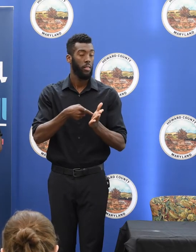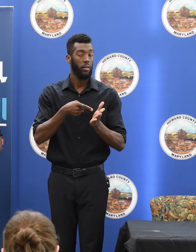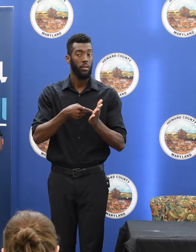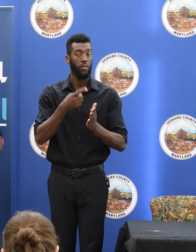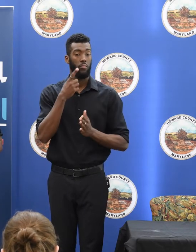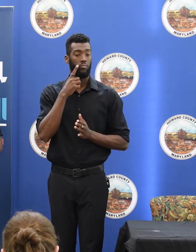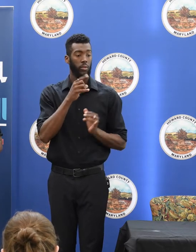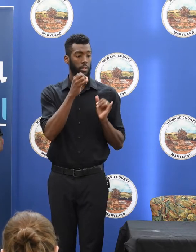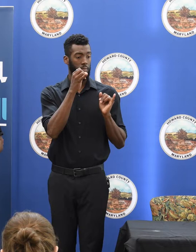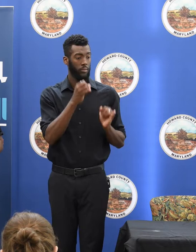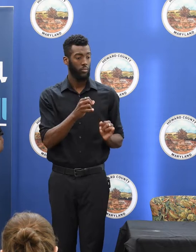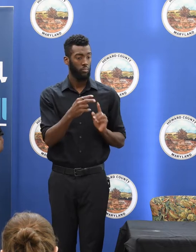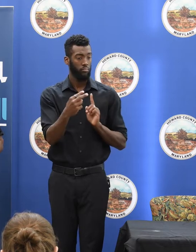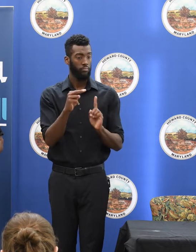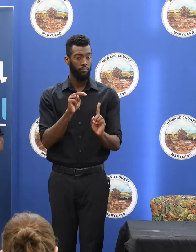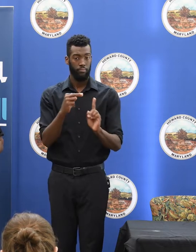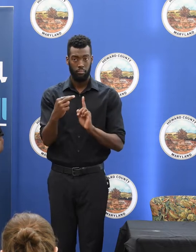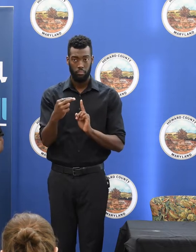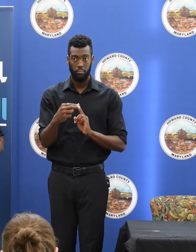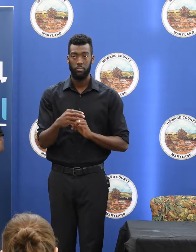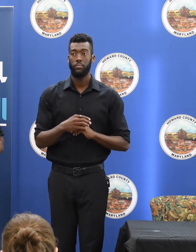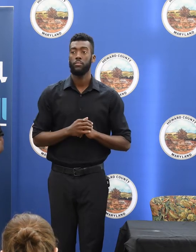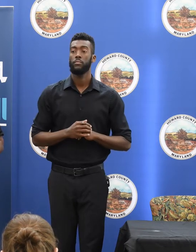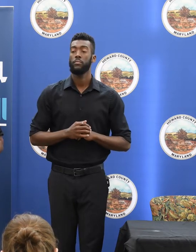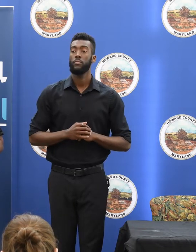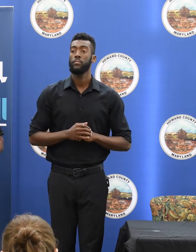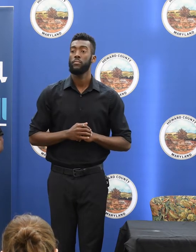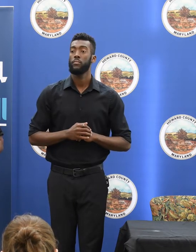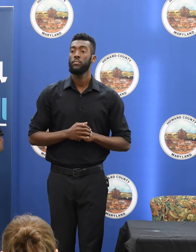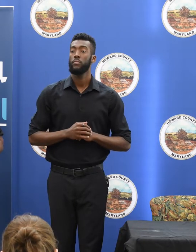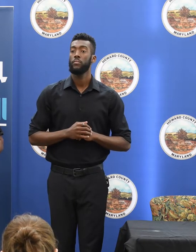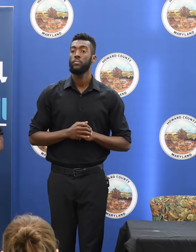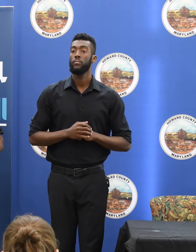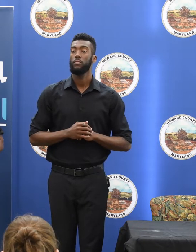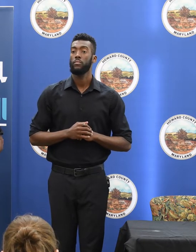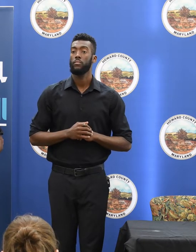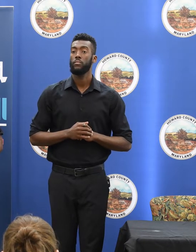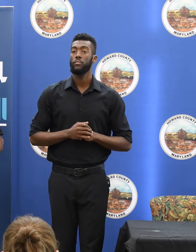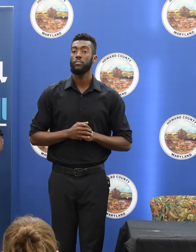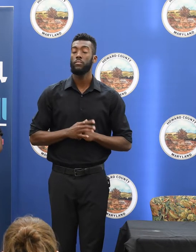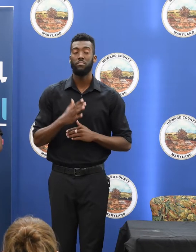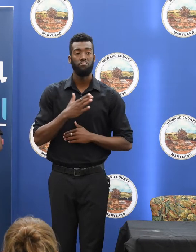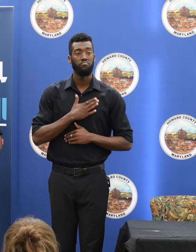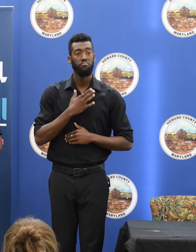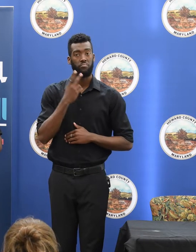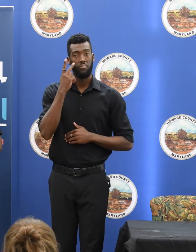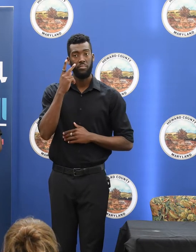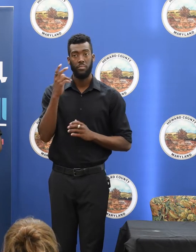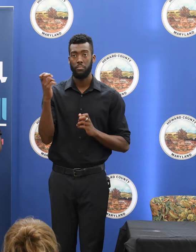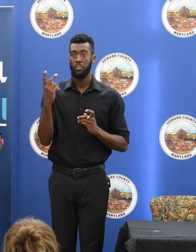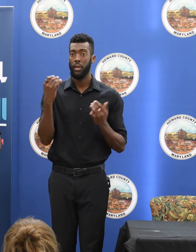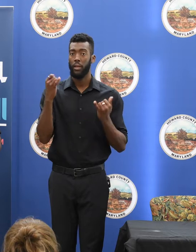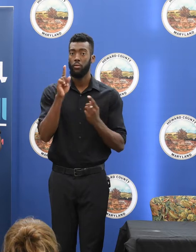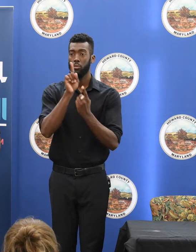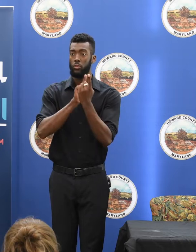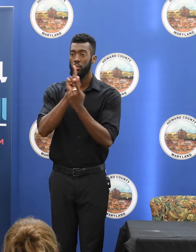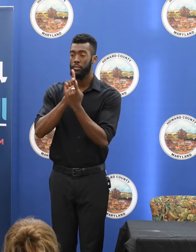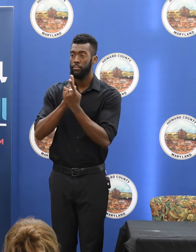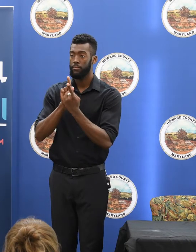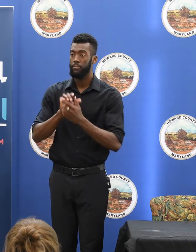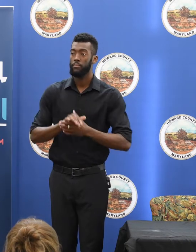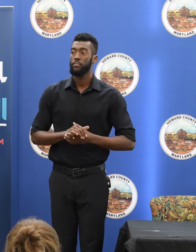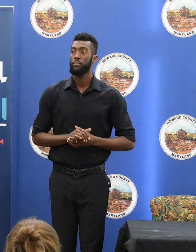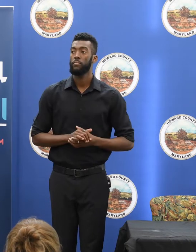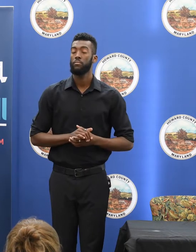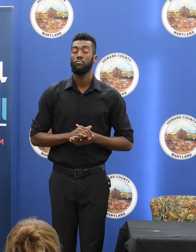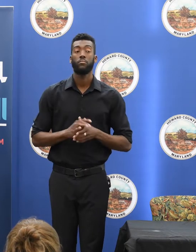individual perspectives of state residents through these fora. And I'm glad to see them back in person. I also